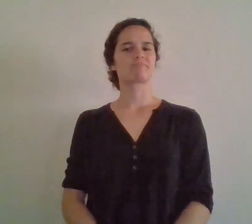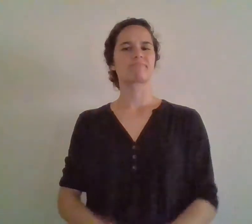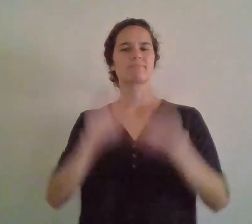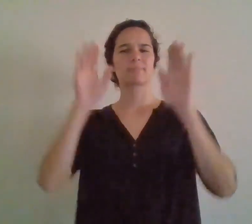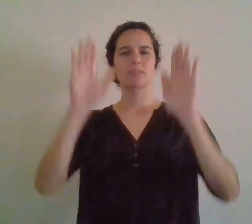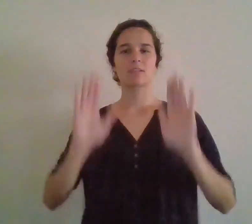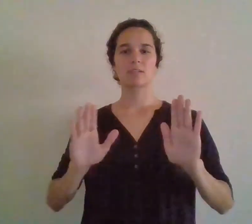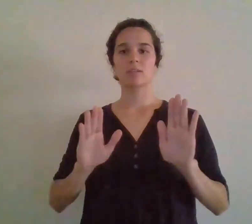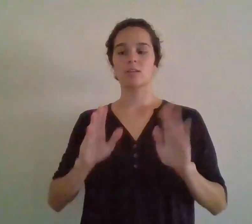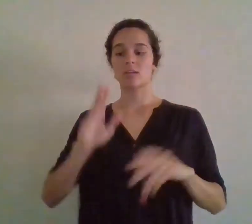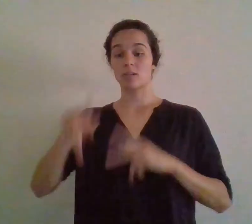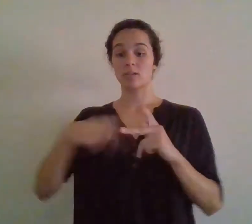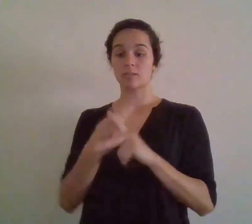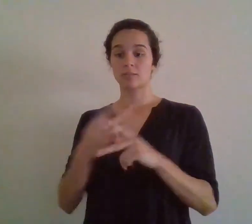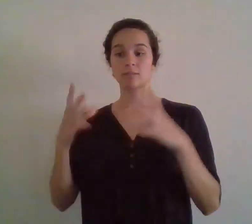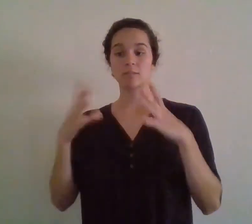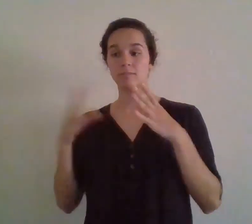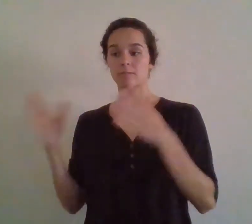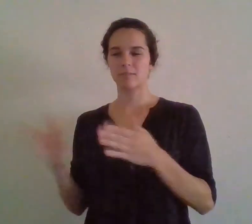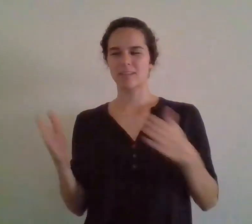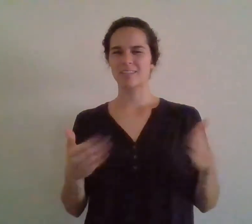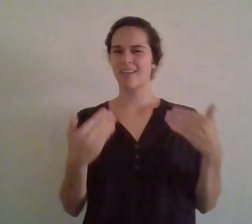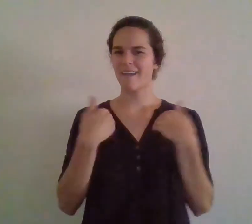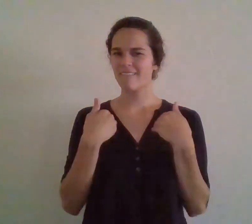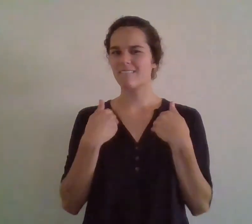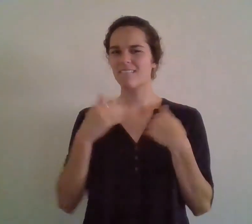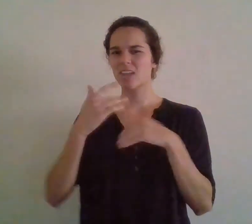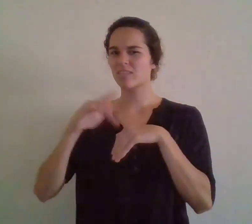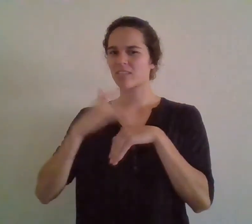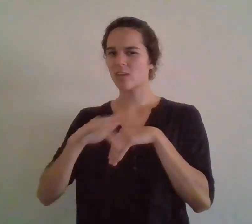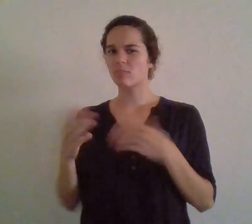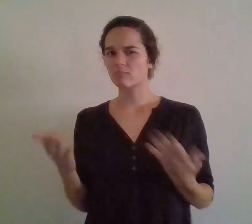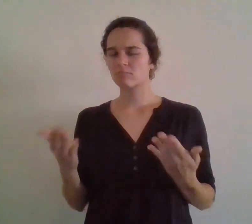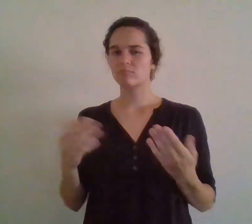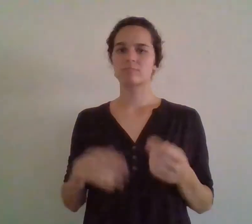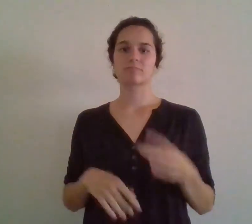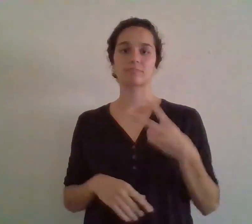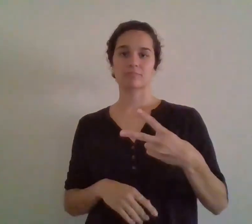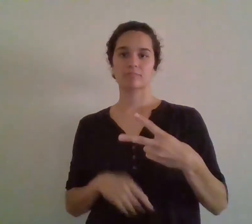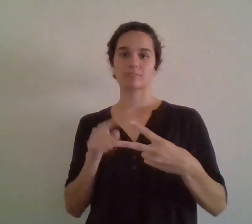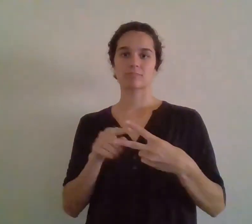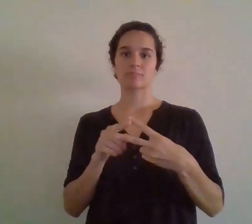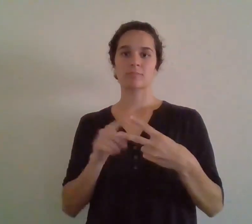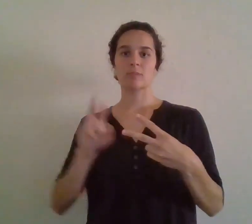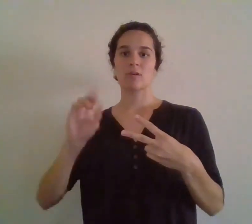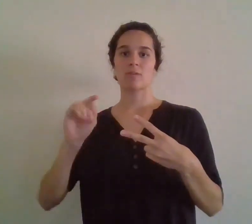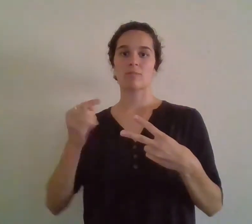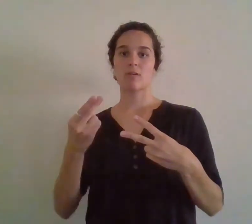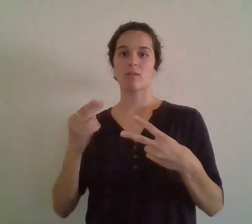Okay, that's great. But what types of plans are there? Well, there's two, really. There's the